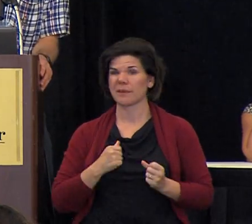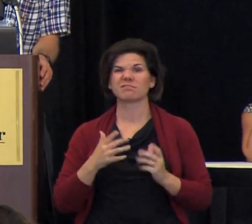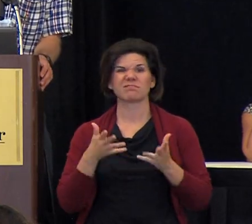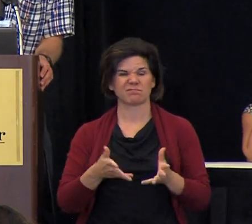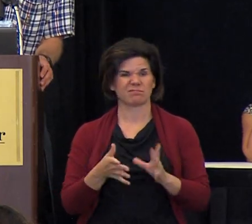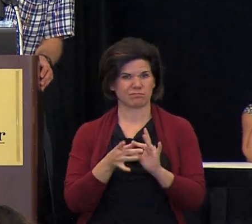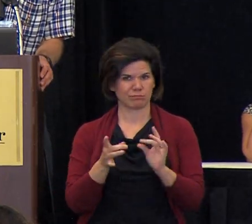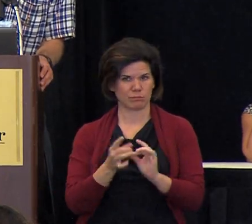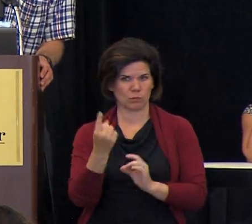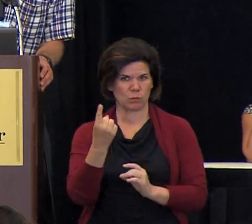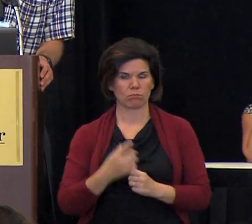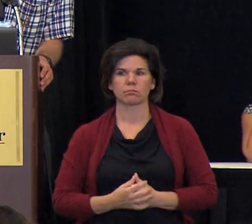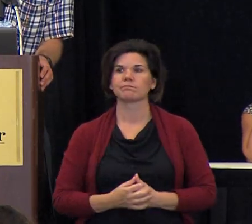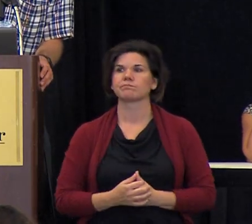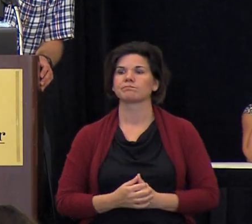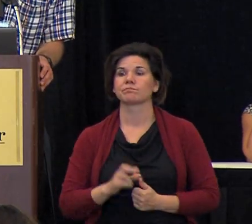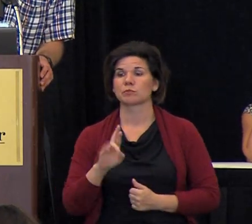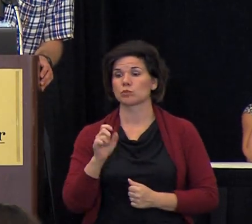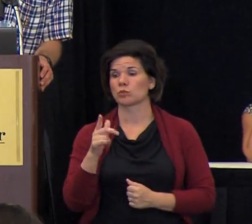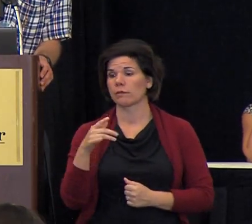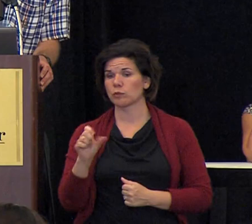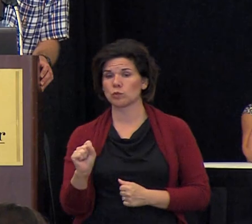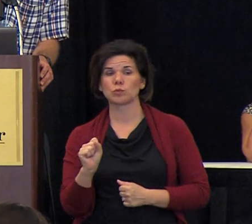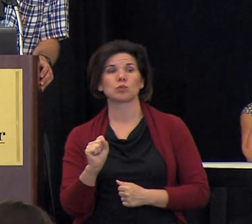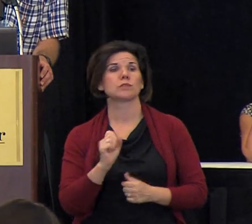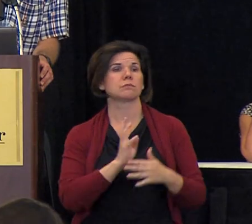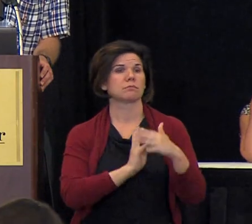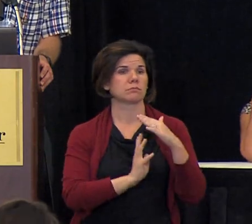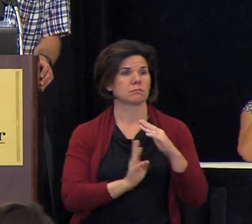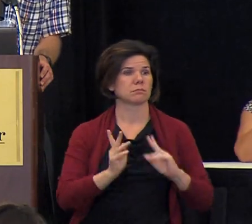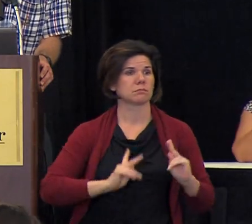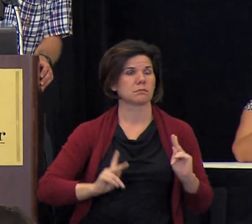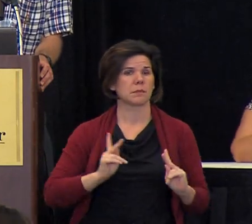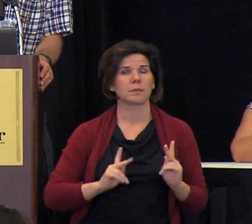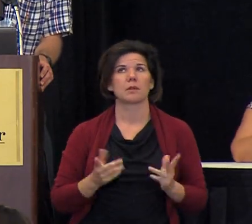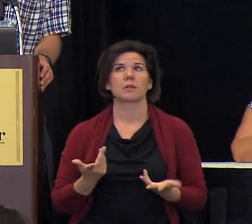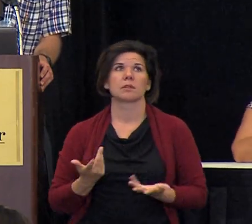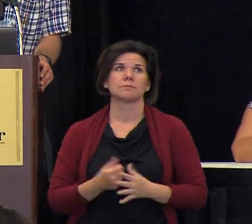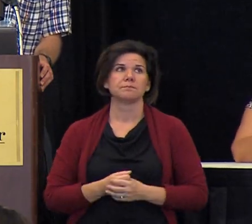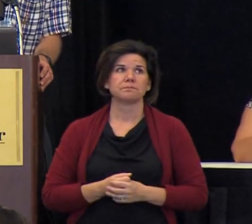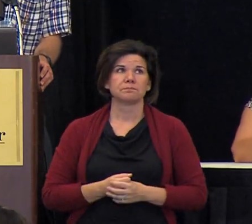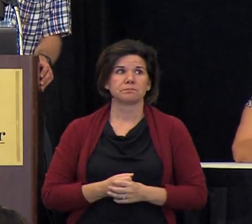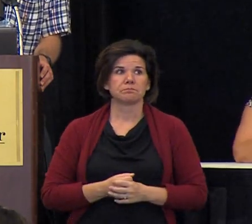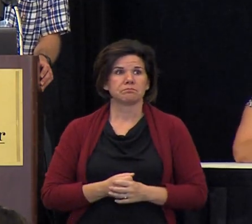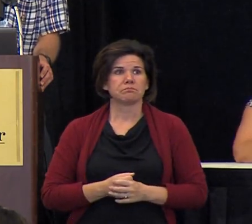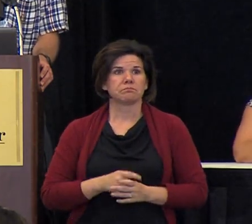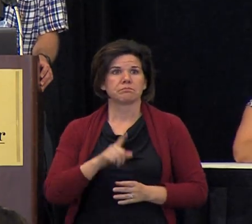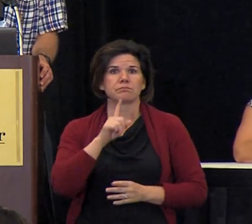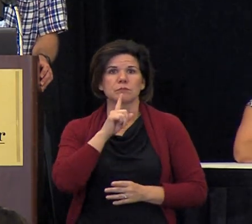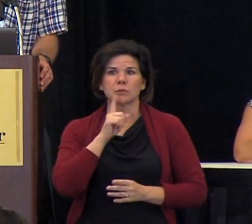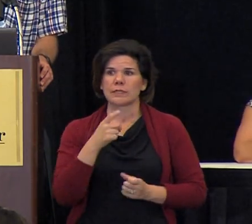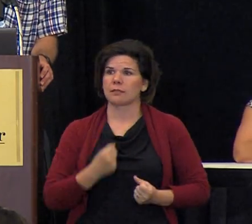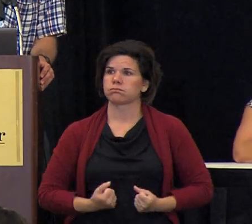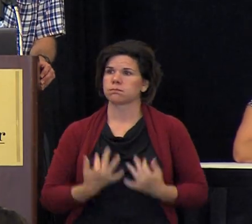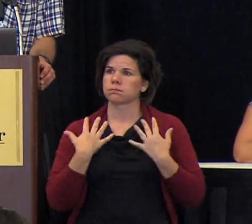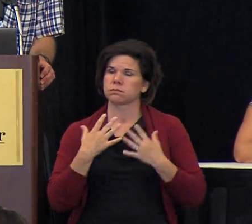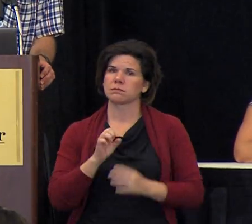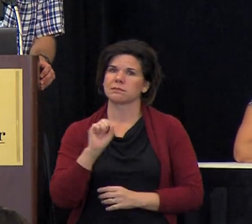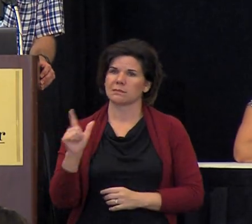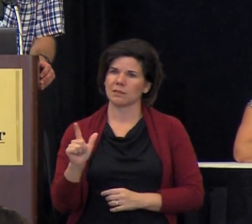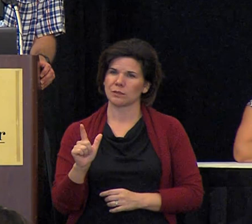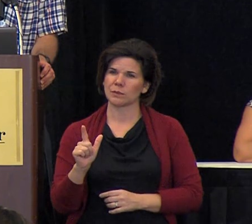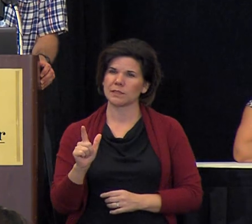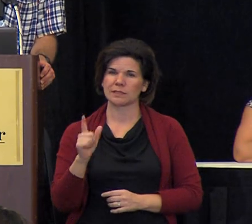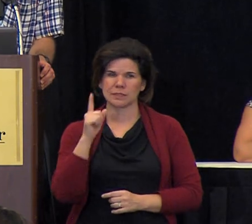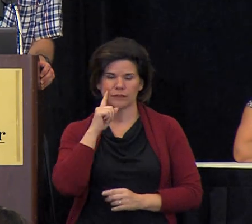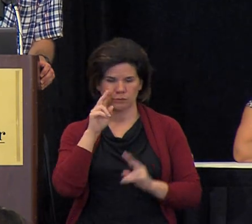leave you with one thought that that refugees and immigrants have i think i think have really revitalized st louis in many ways